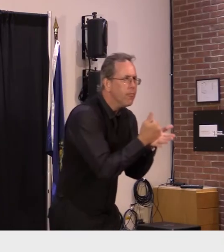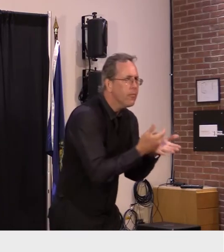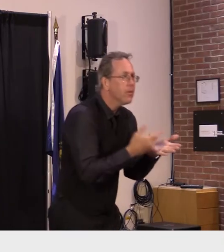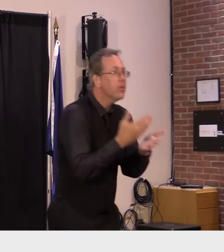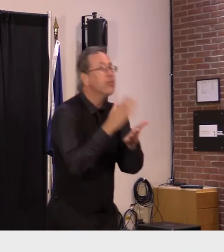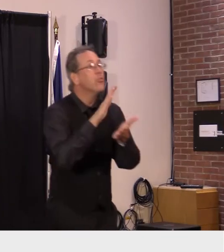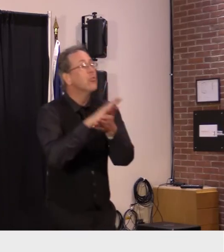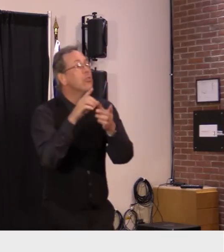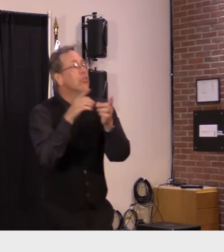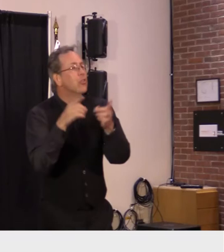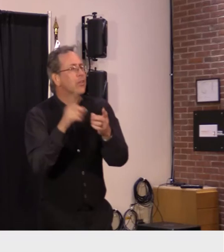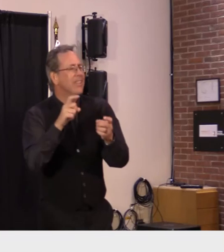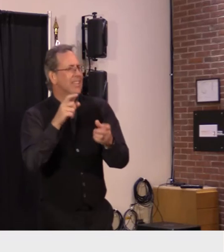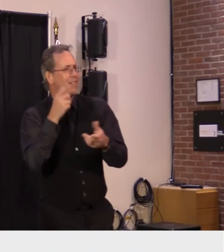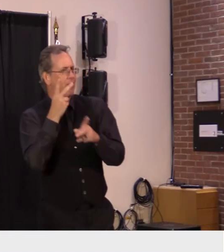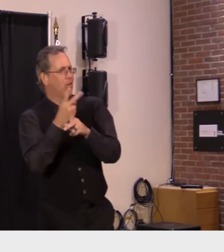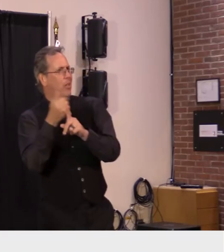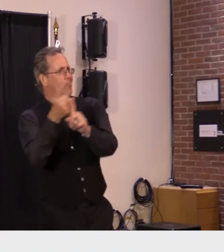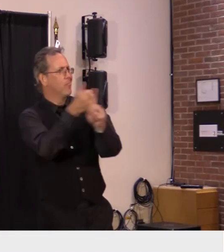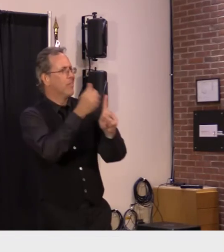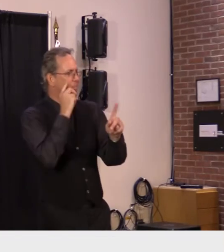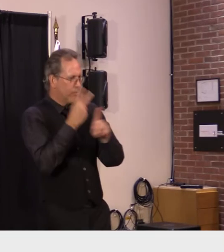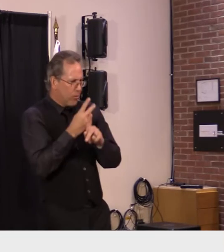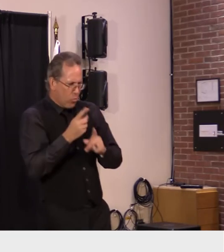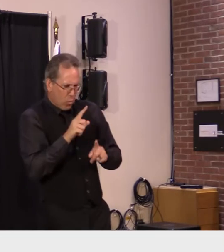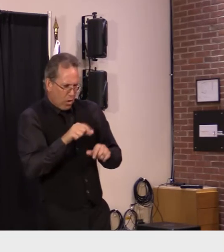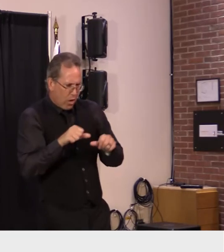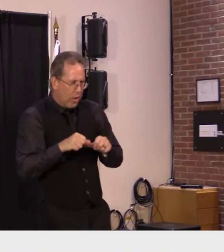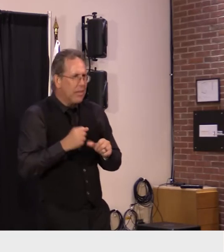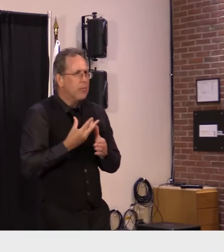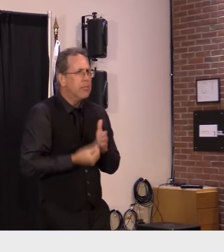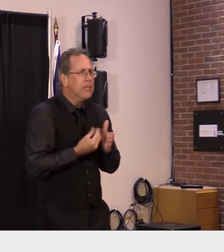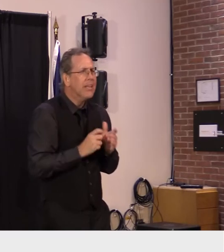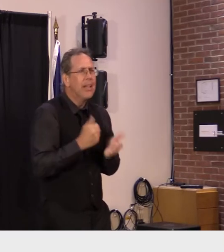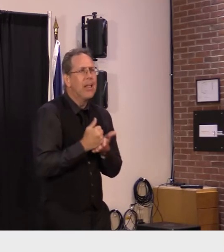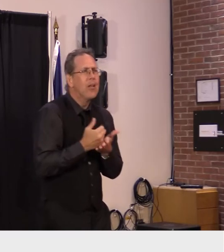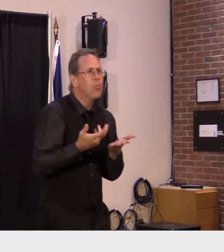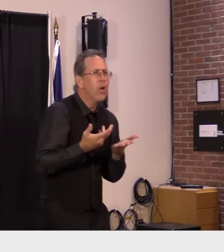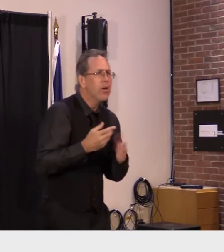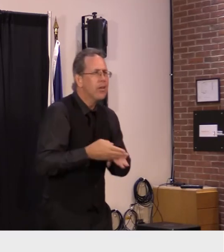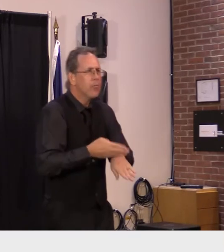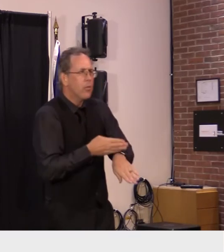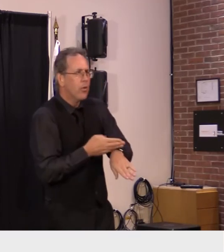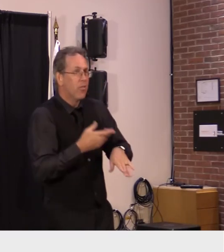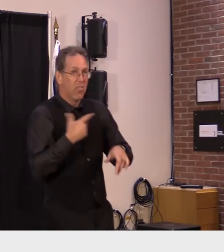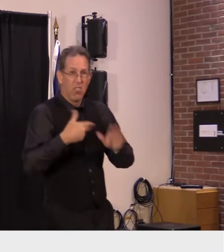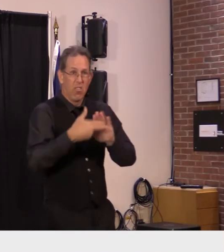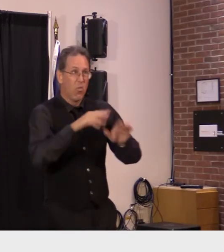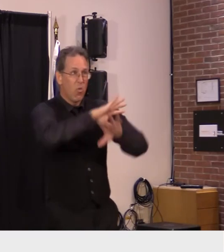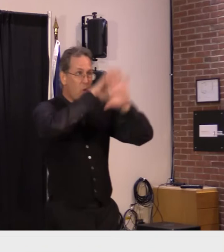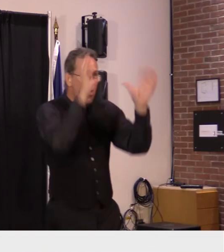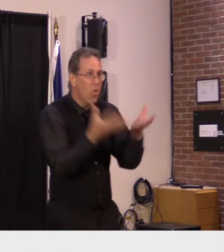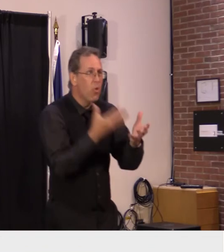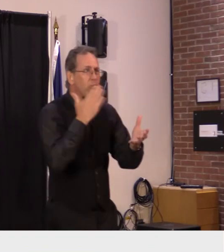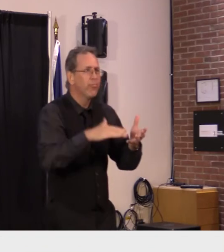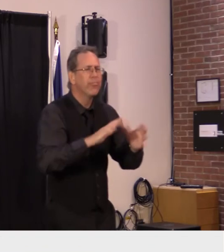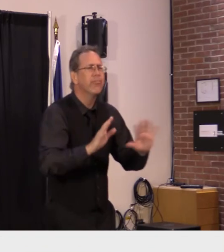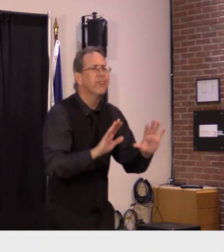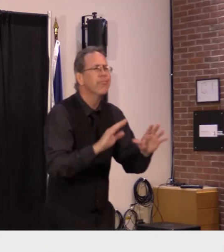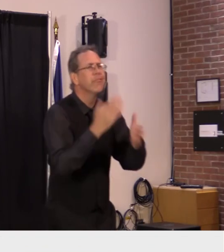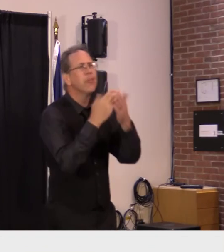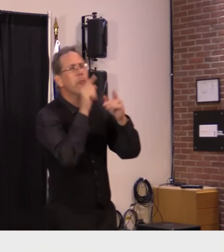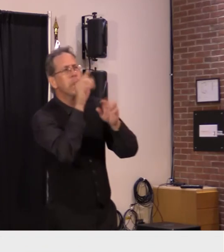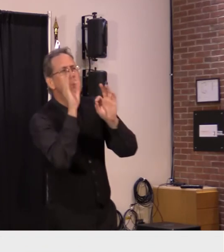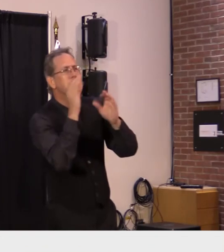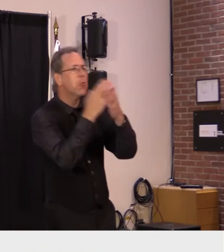will be happening so i don't necessarily agree with sort of a broad characterization i think you know we're we're all putting our shoulders to the wheel on